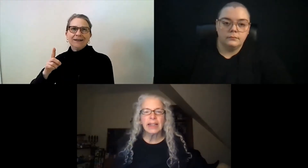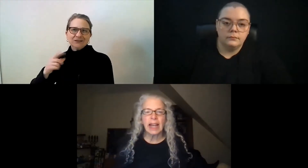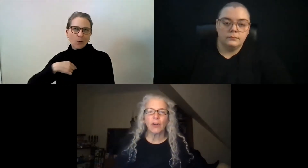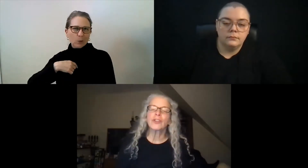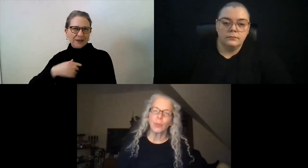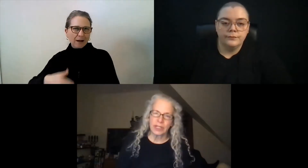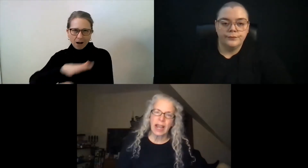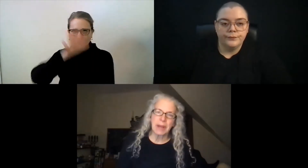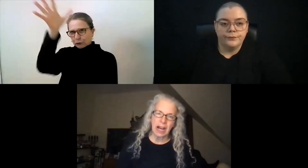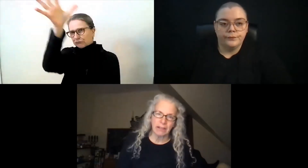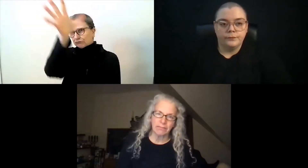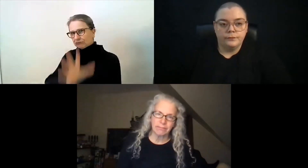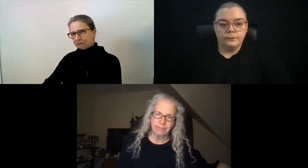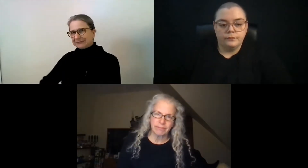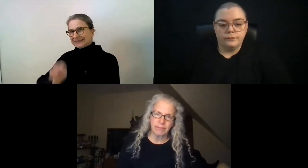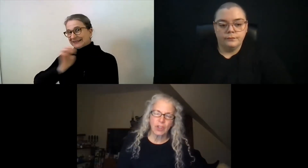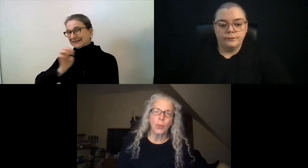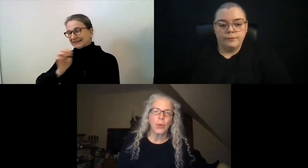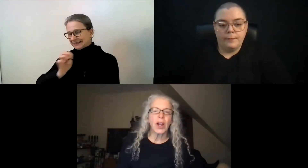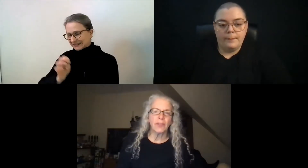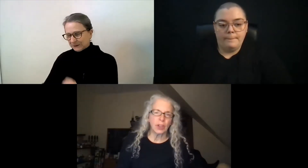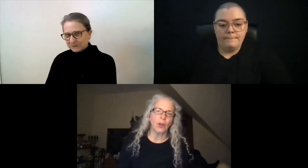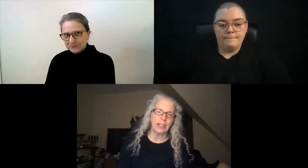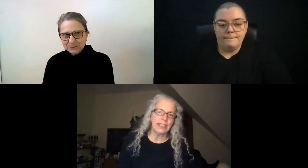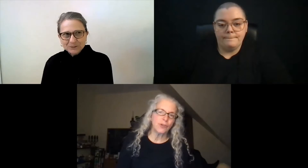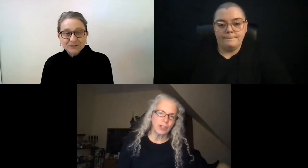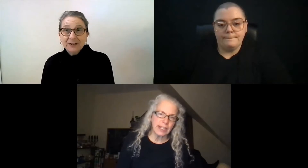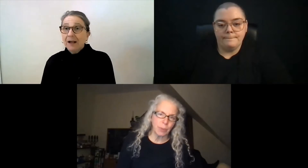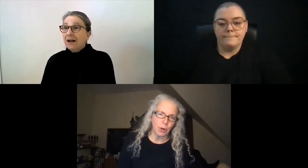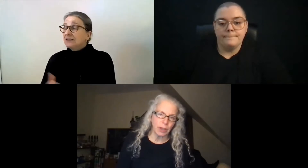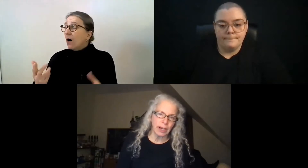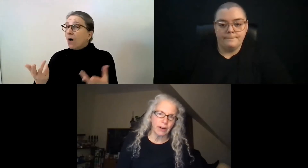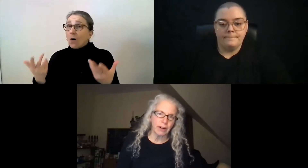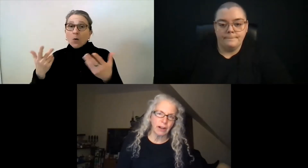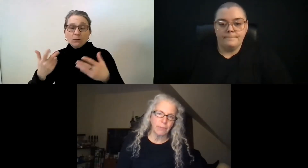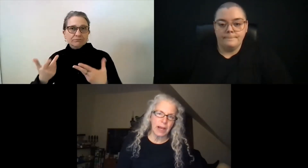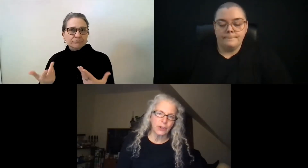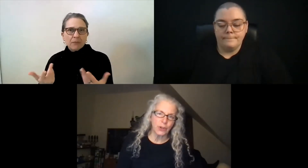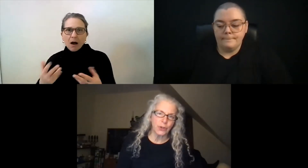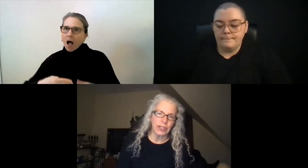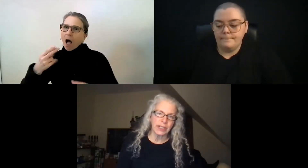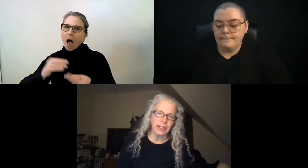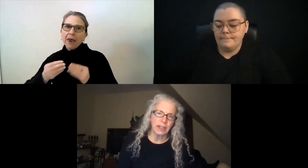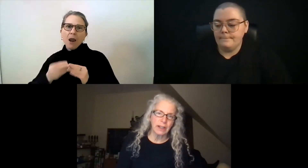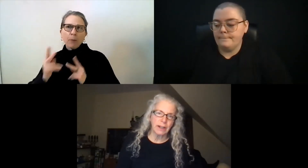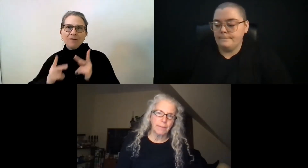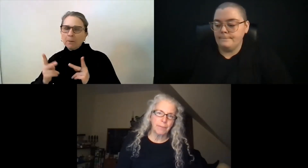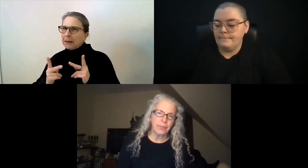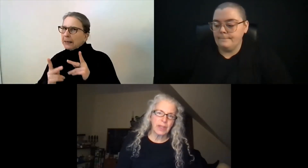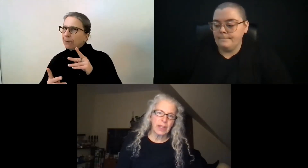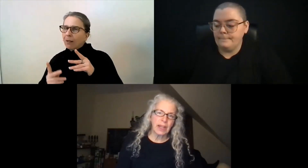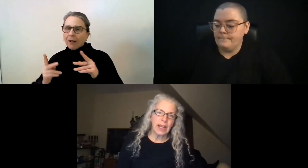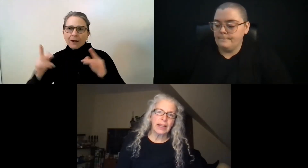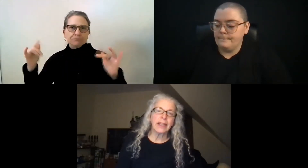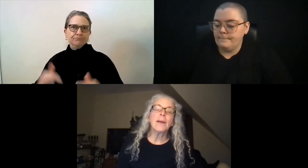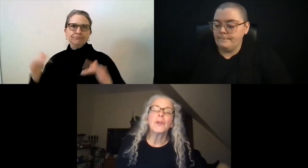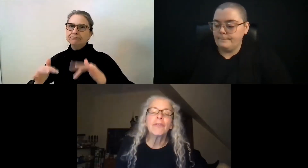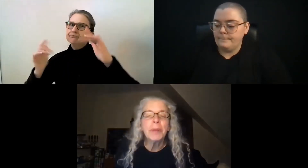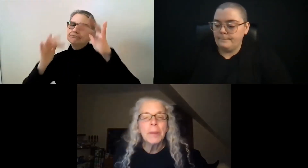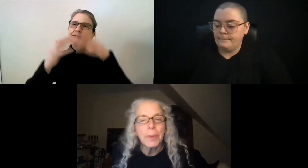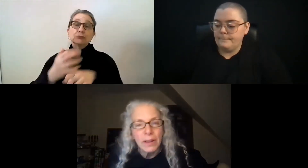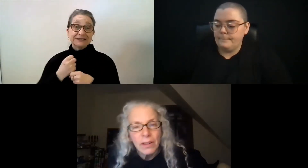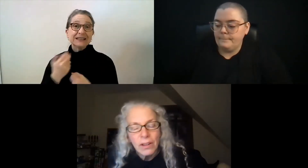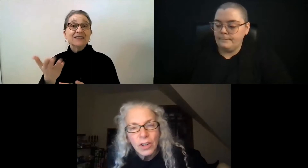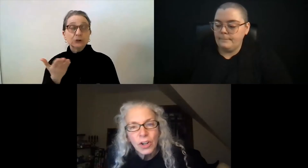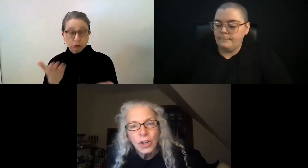And that also was Cape Cod. So we were covering the whole Eastern seaboard there of Massachusetts. And the number